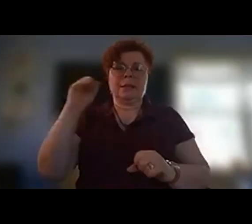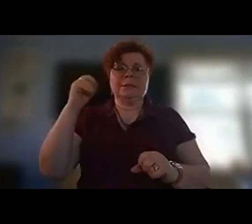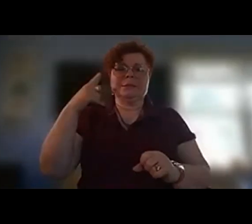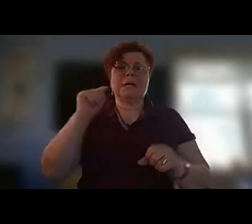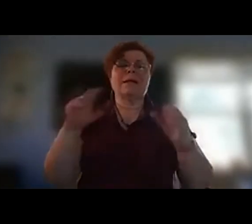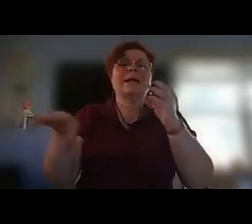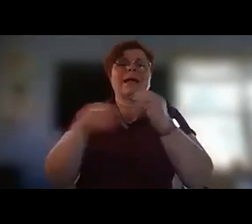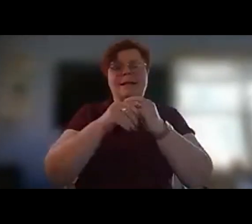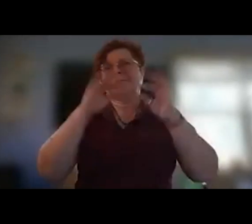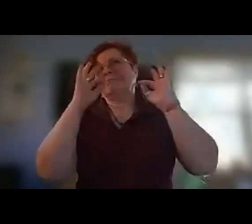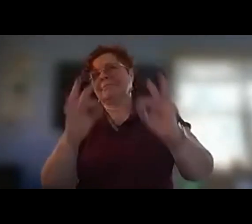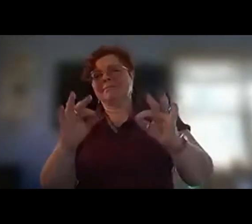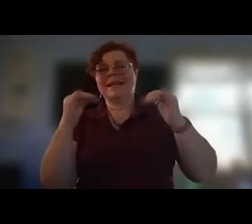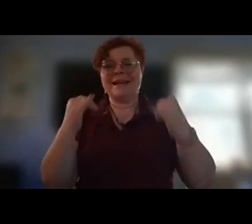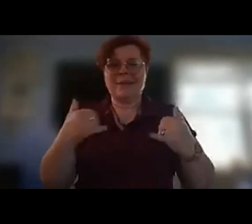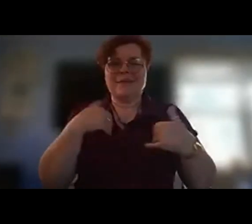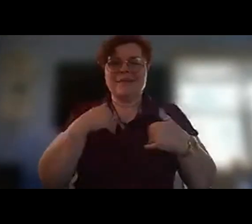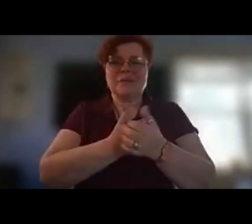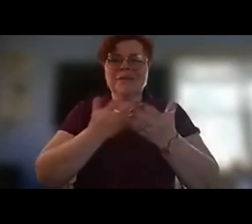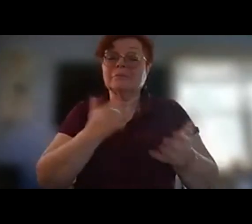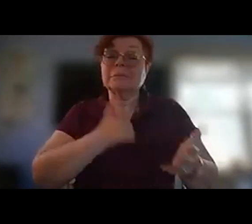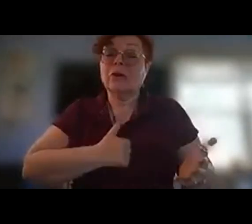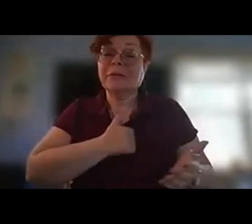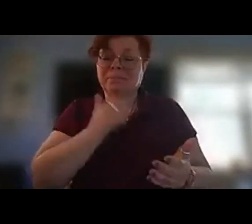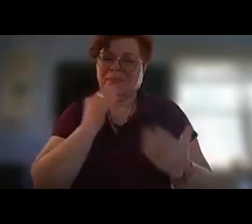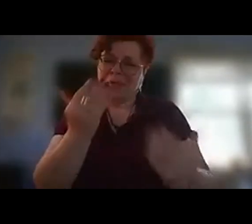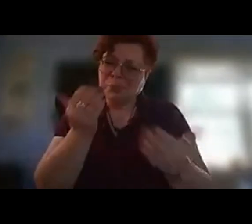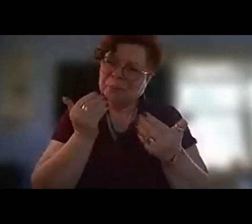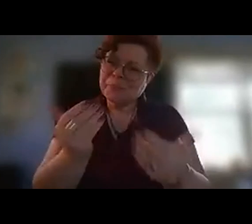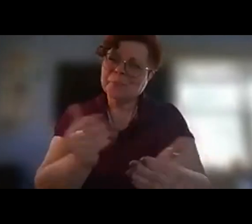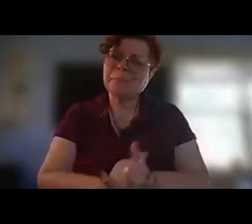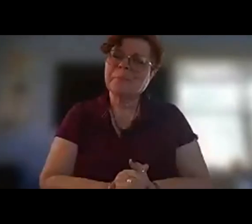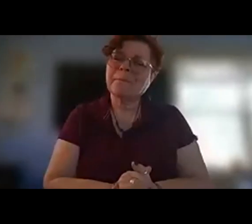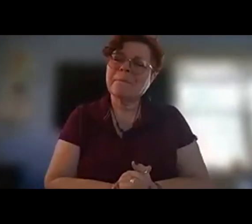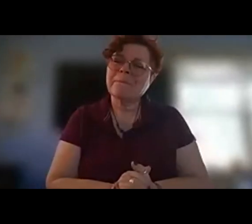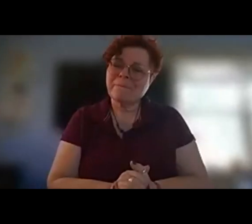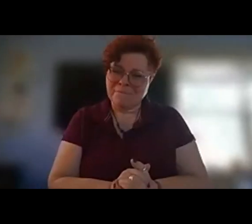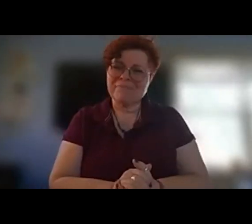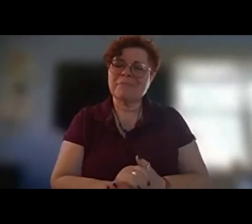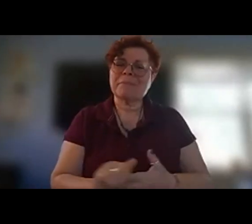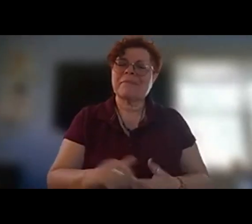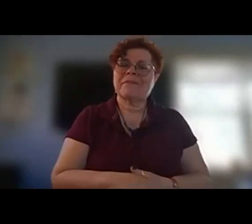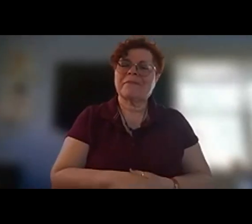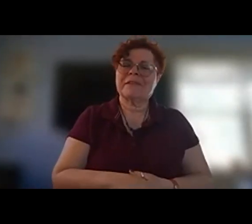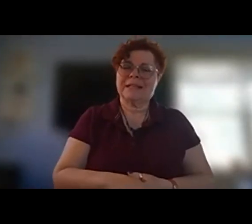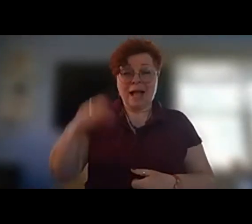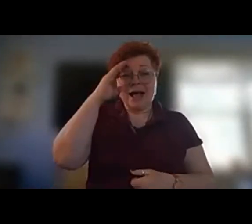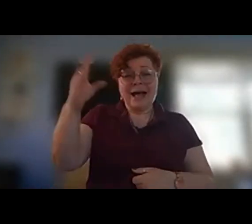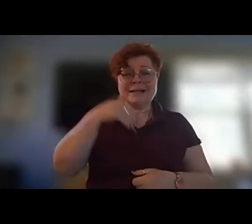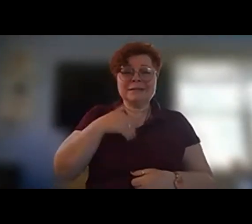we go now we have everyone there okay diana lee start again yes hi it's a pleasure to and an